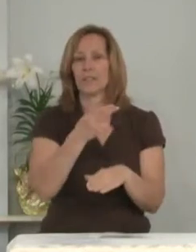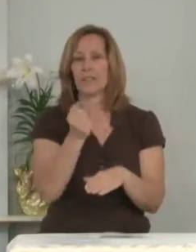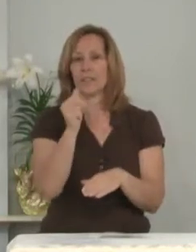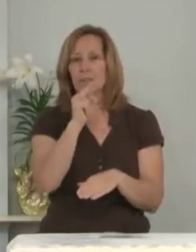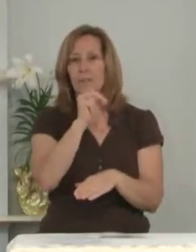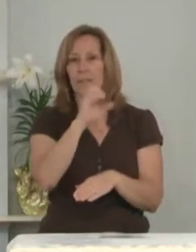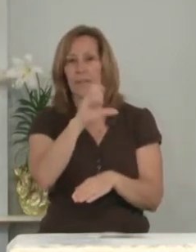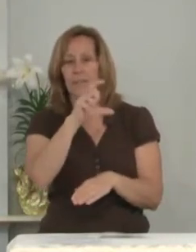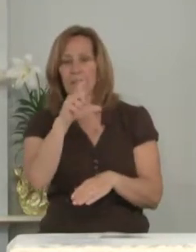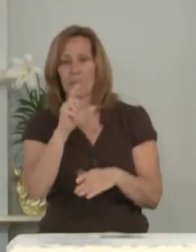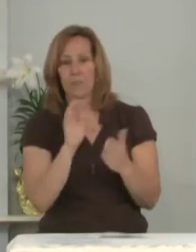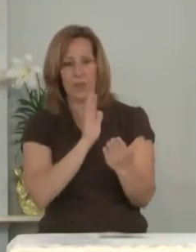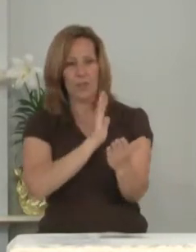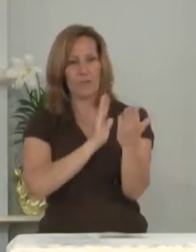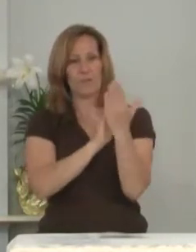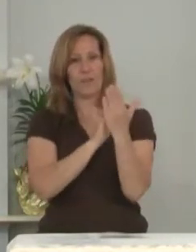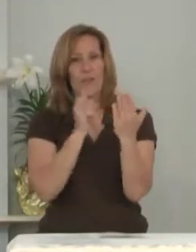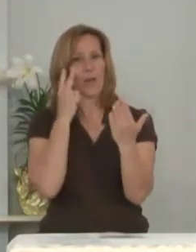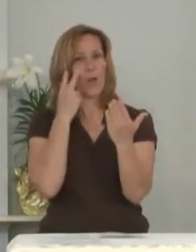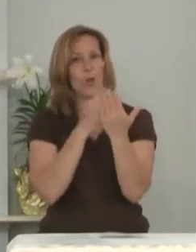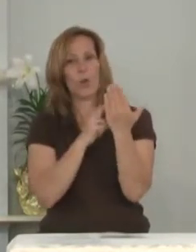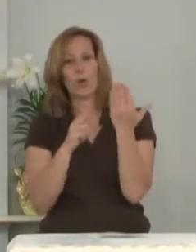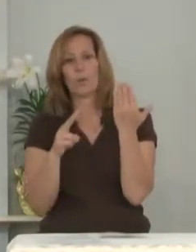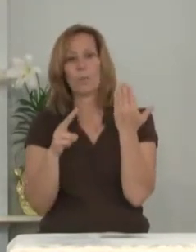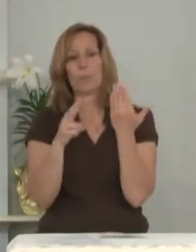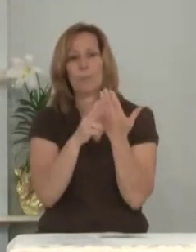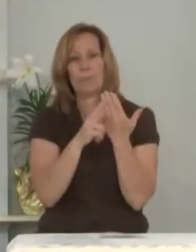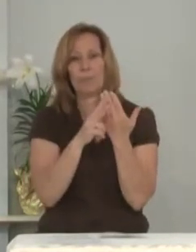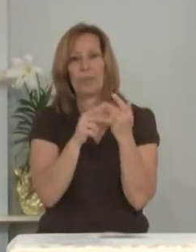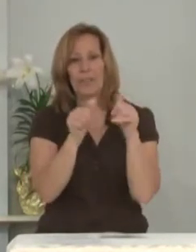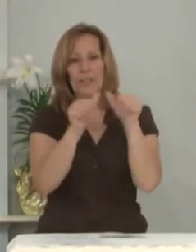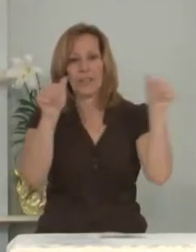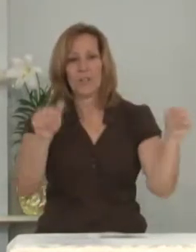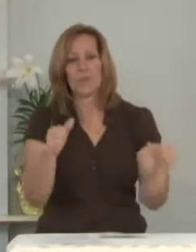and looked behind the altar.